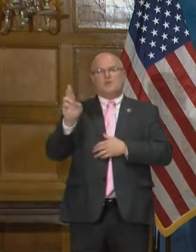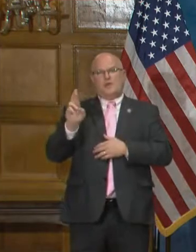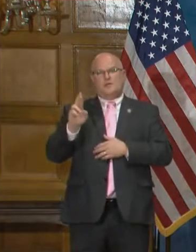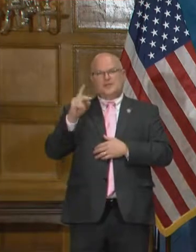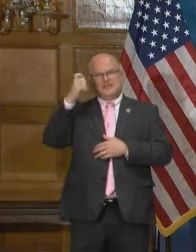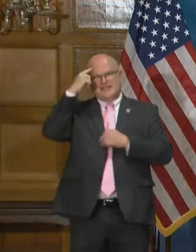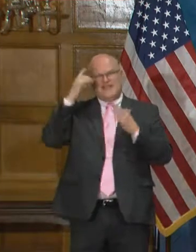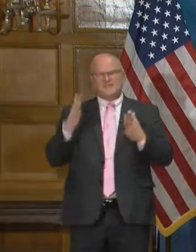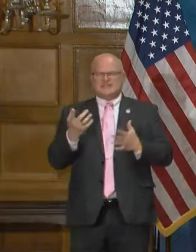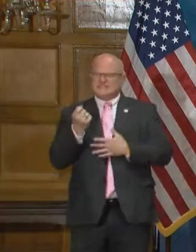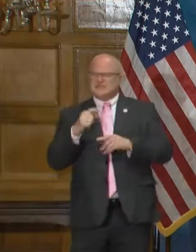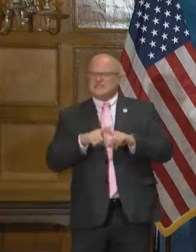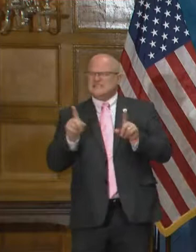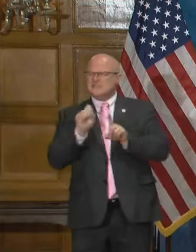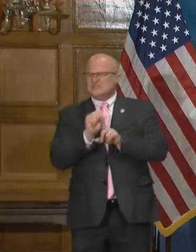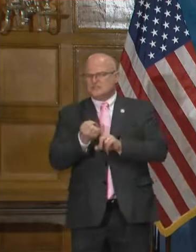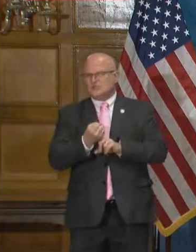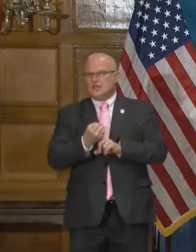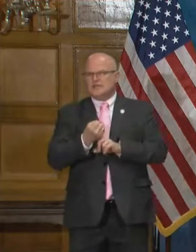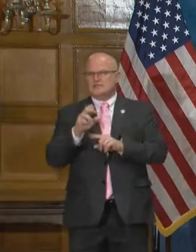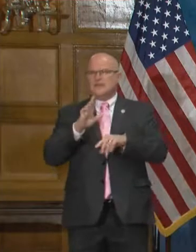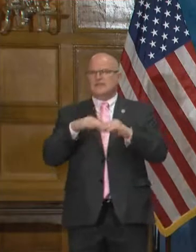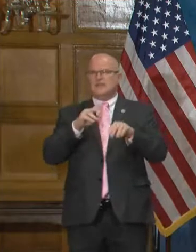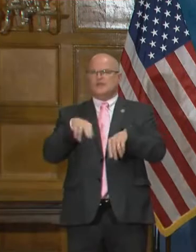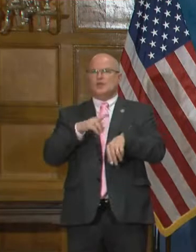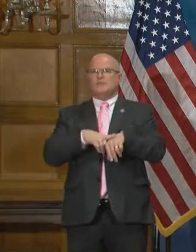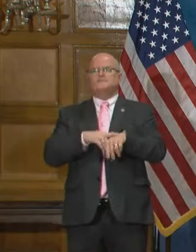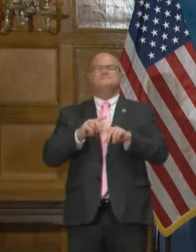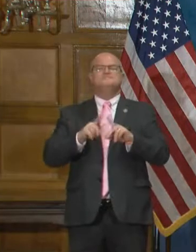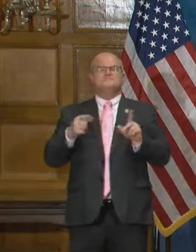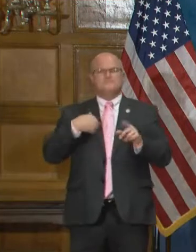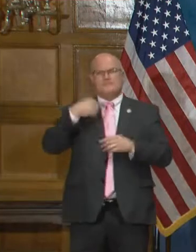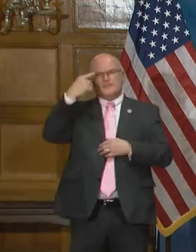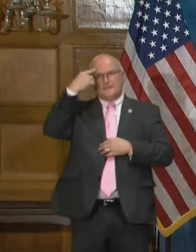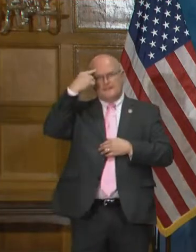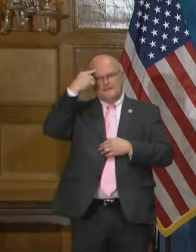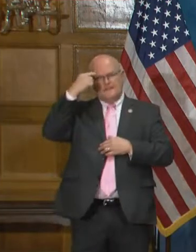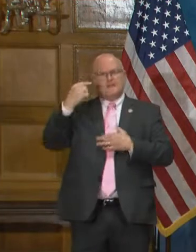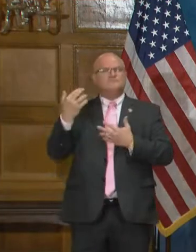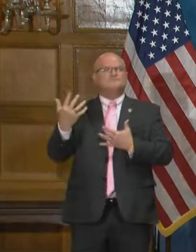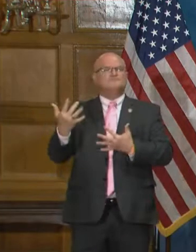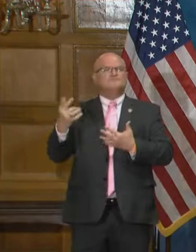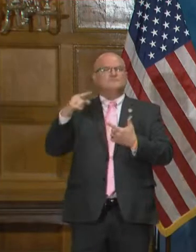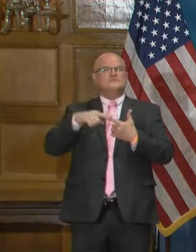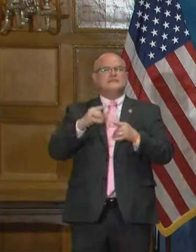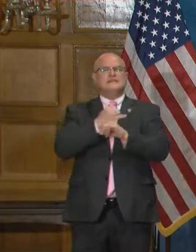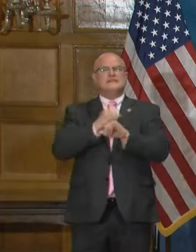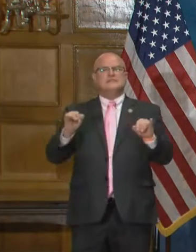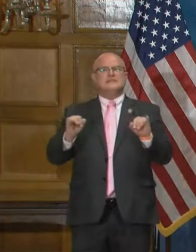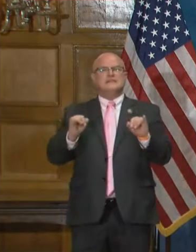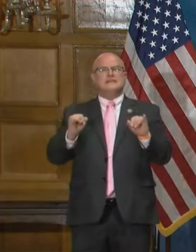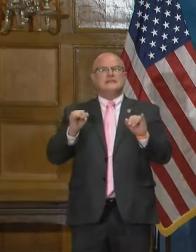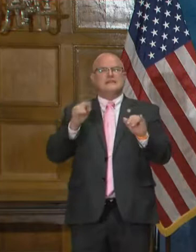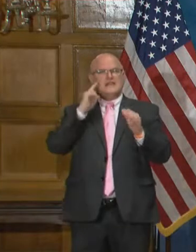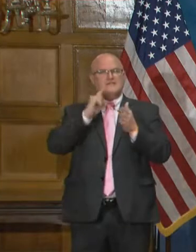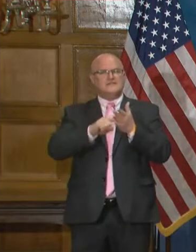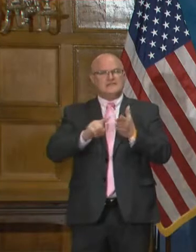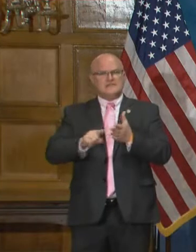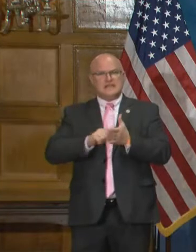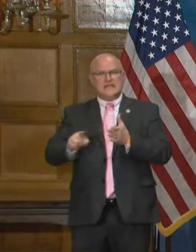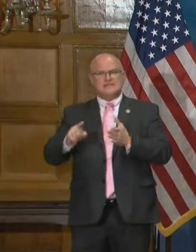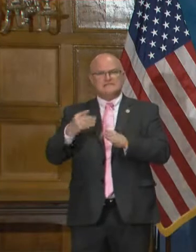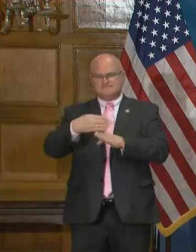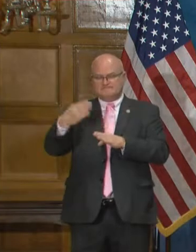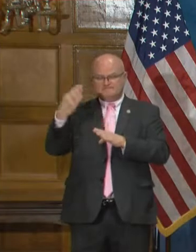So it's a little bit different situation than normal, uh, but I think we should all wait until that independent investigation which needs to be